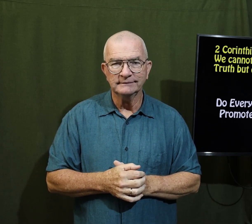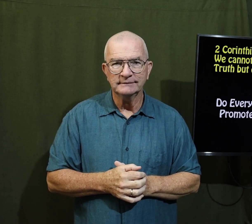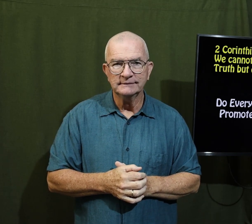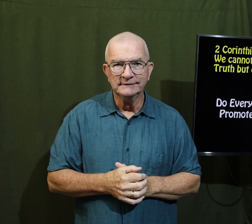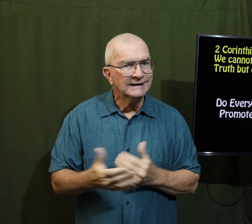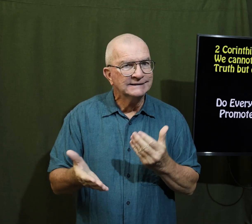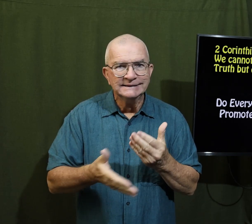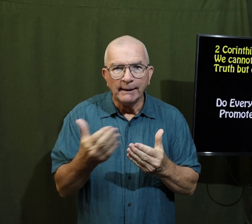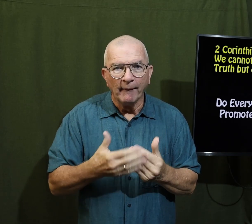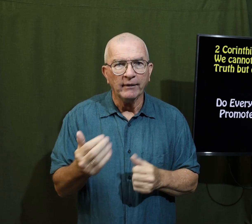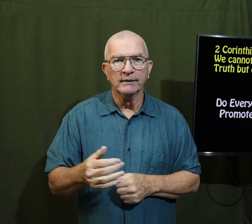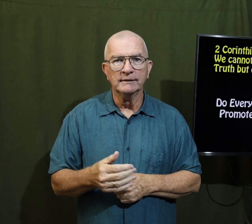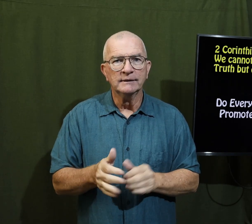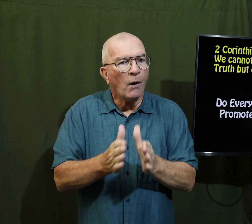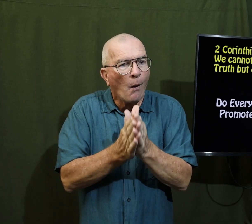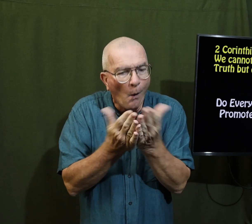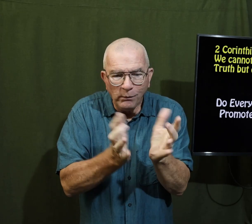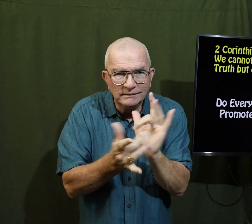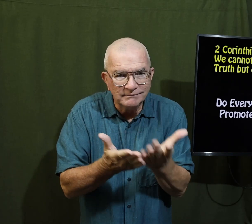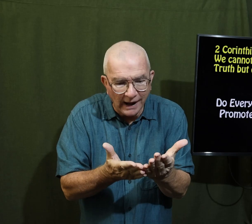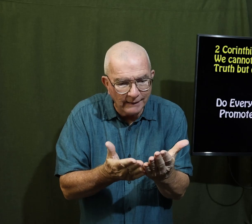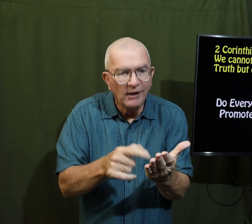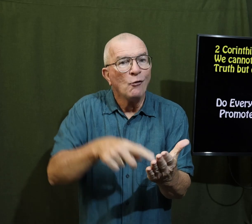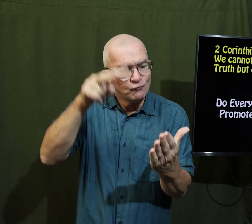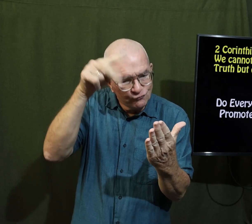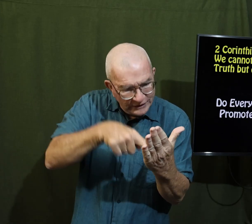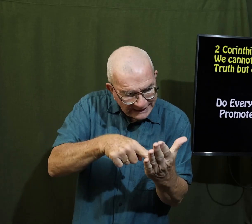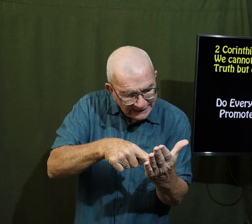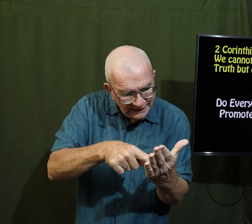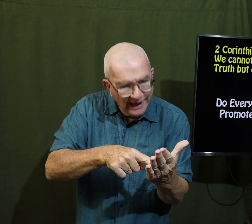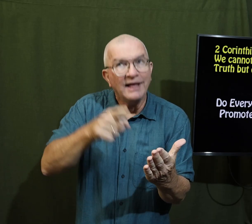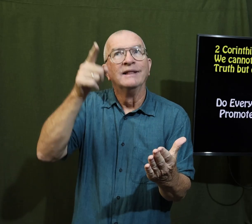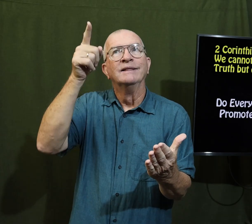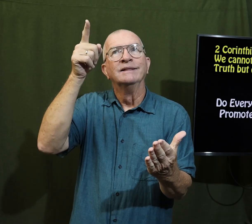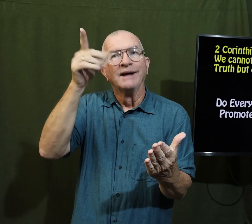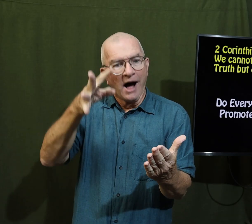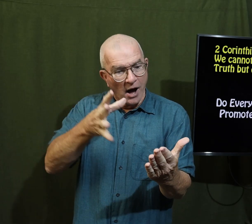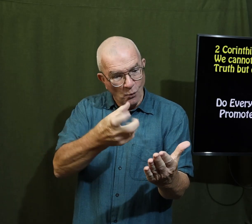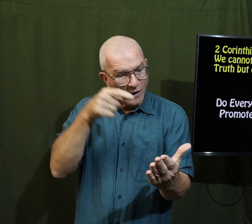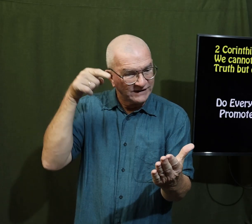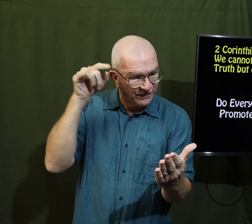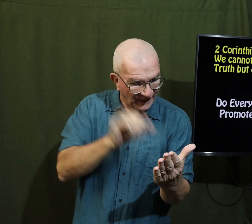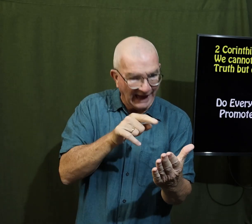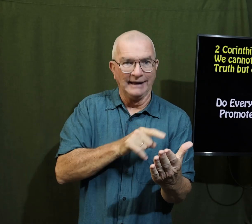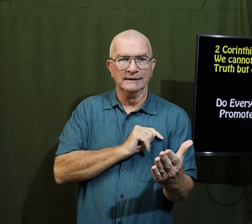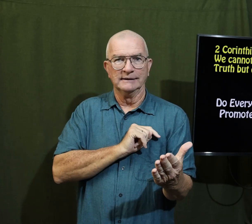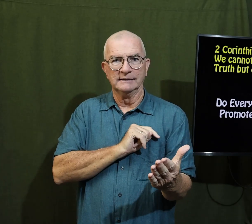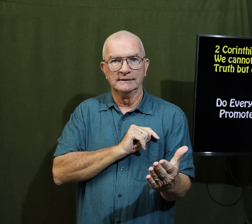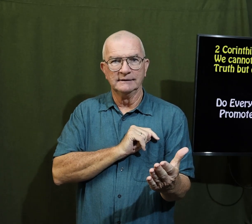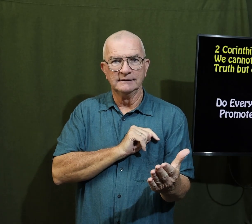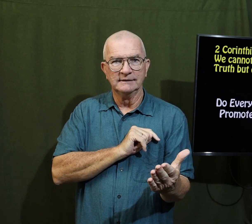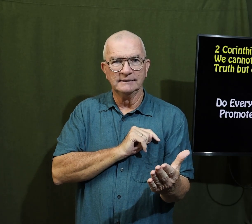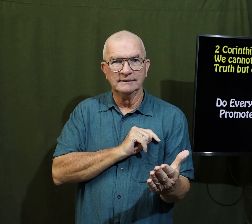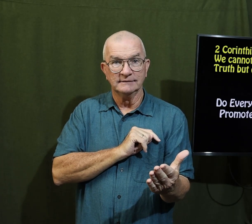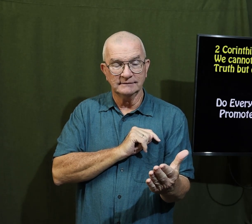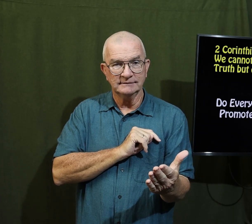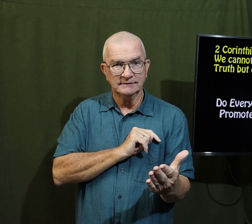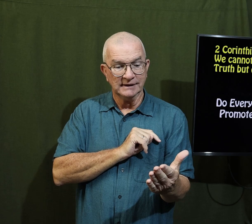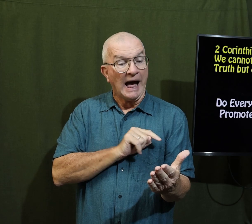and read it it's simple open the Bible read it what God wants is there